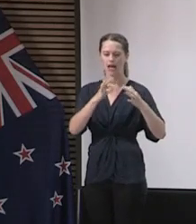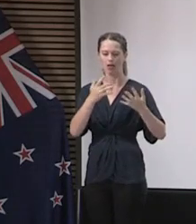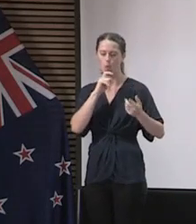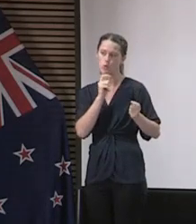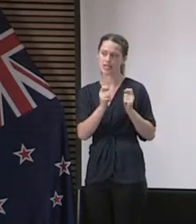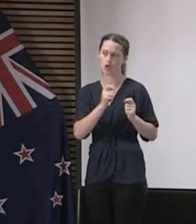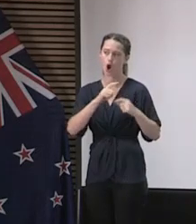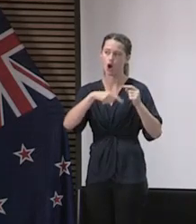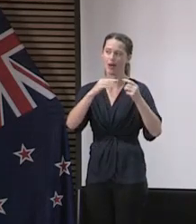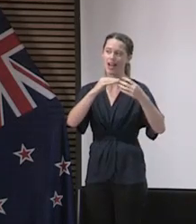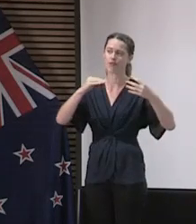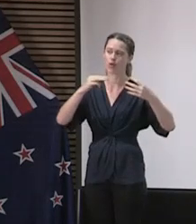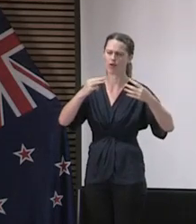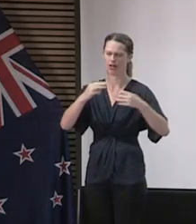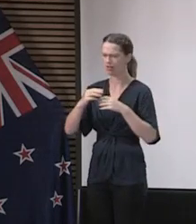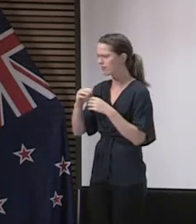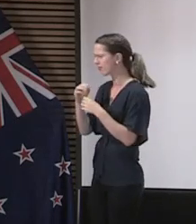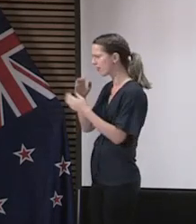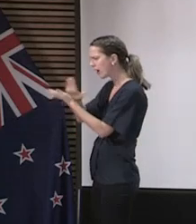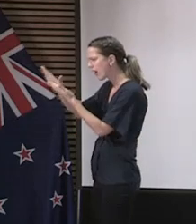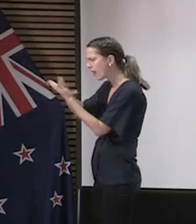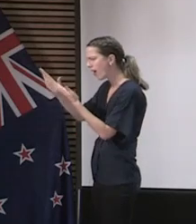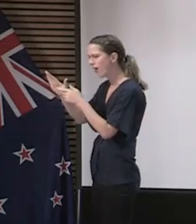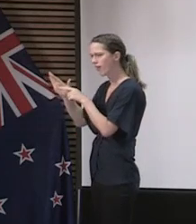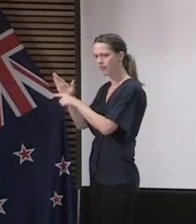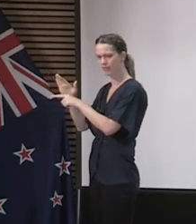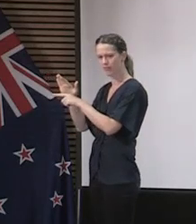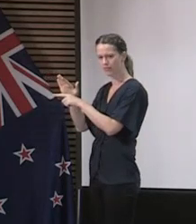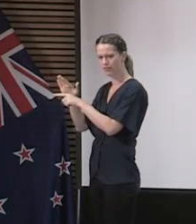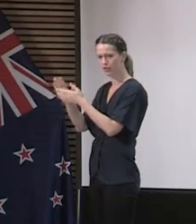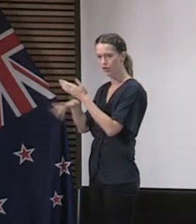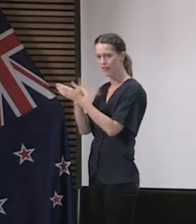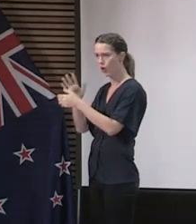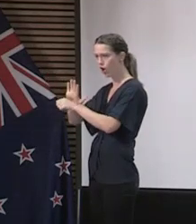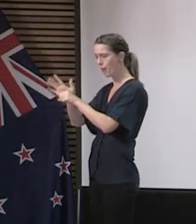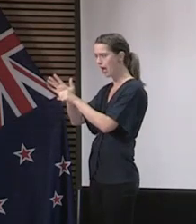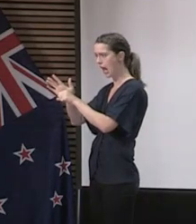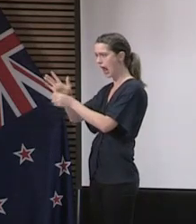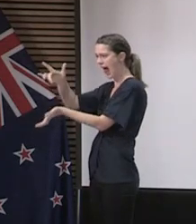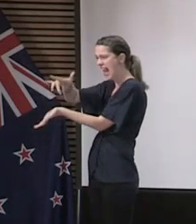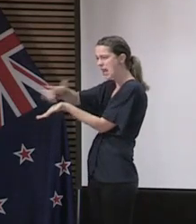to do that in their region. Do you mean that you consider COVID-19 now eliminated?